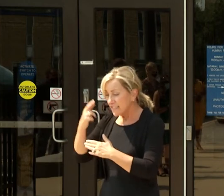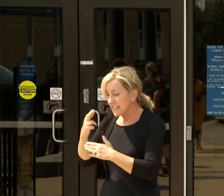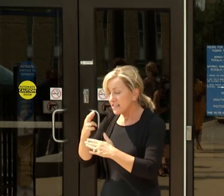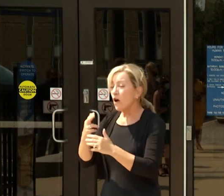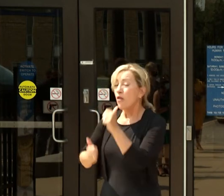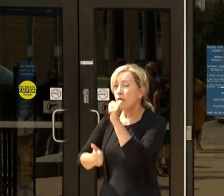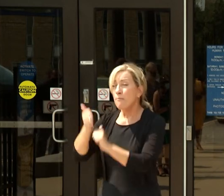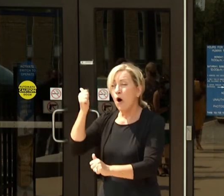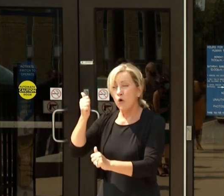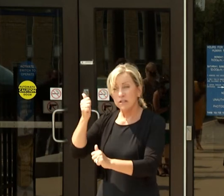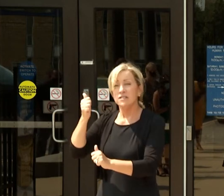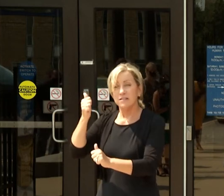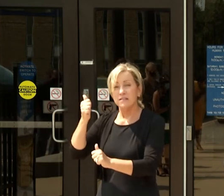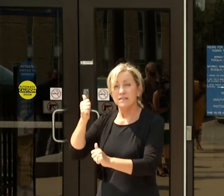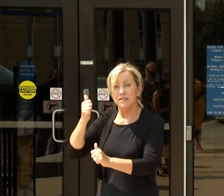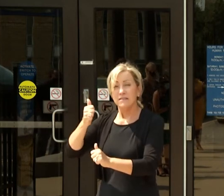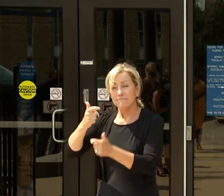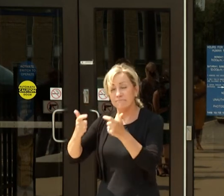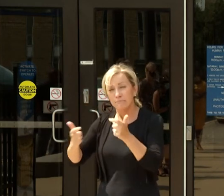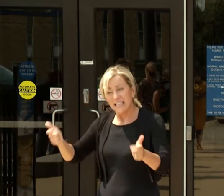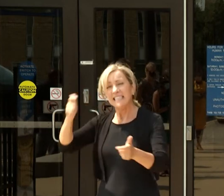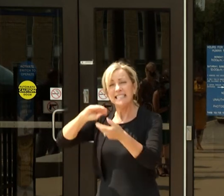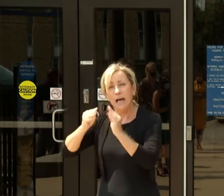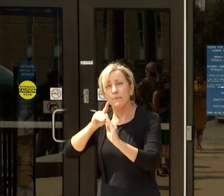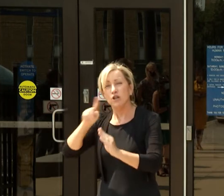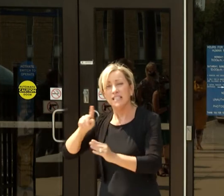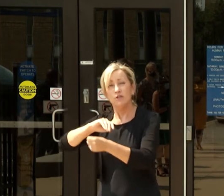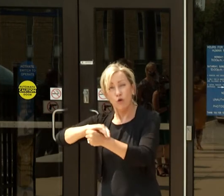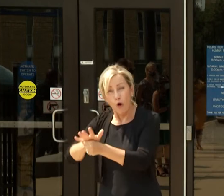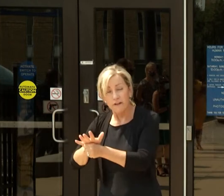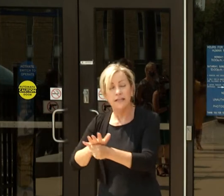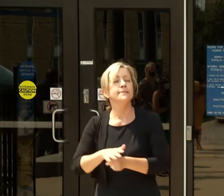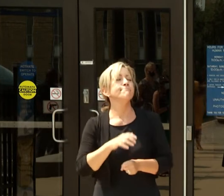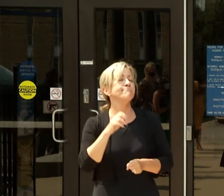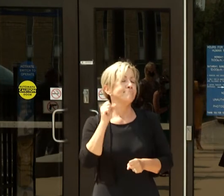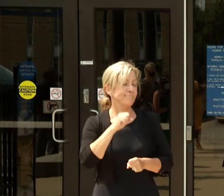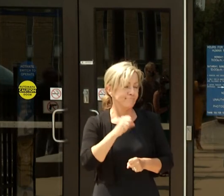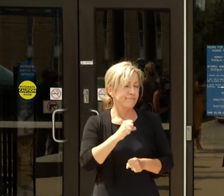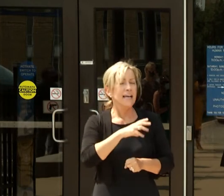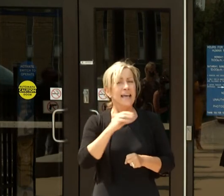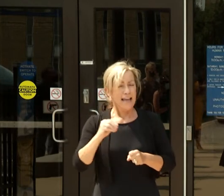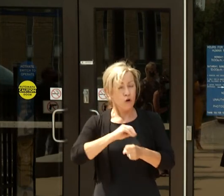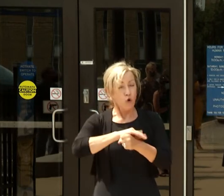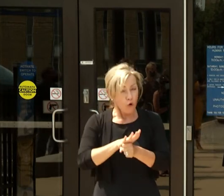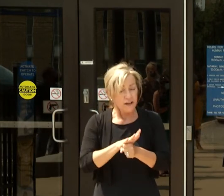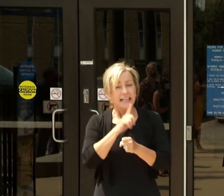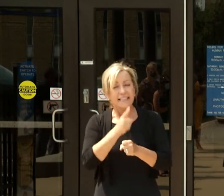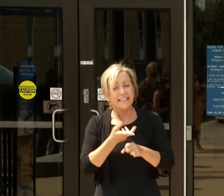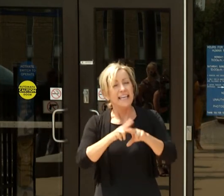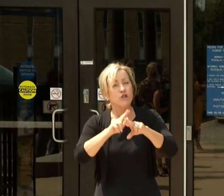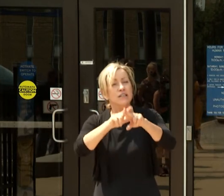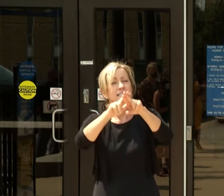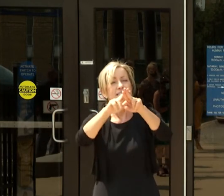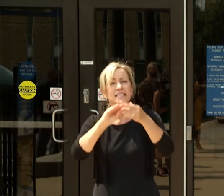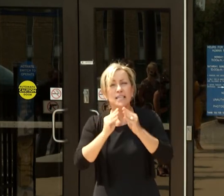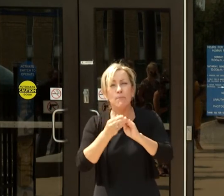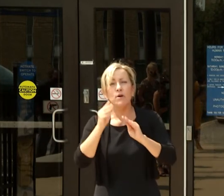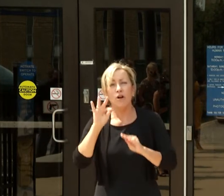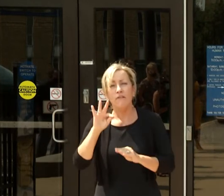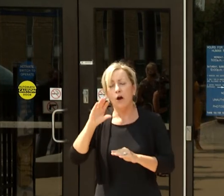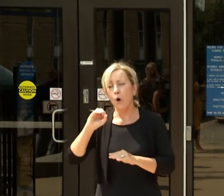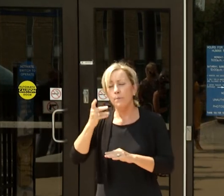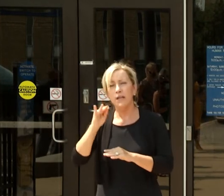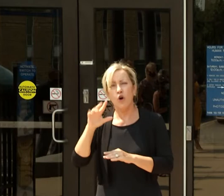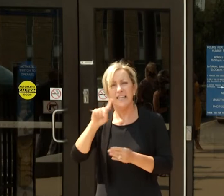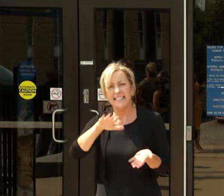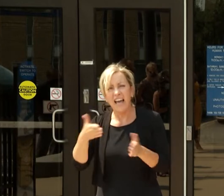The COVID is the largest. There's also an increase in the number of opioid deaths we are seeing, and this is what our office already